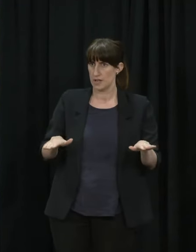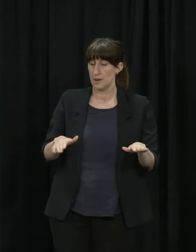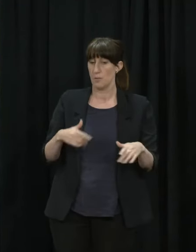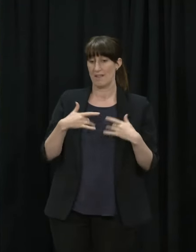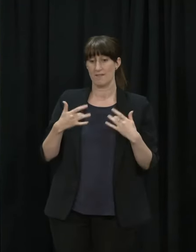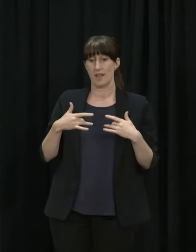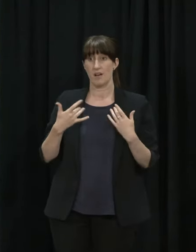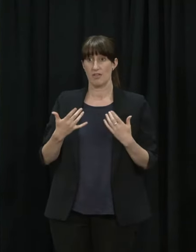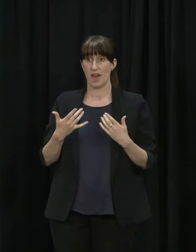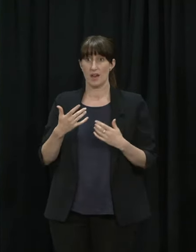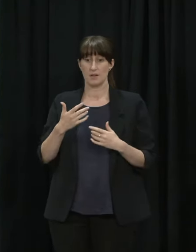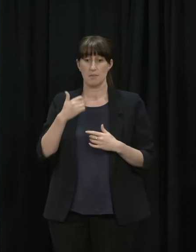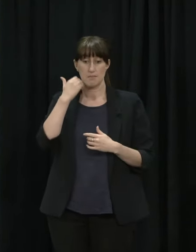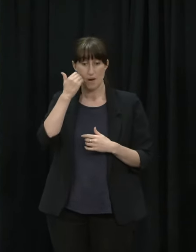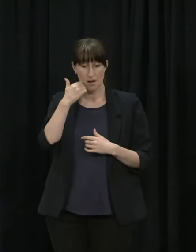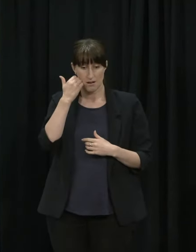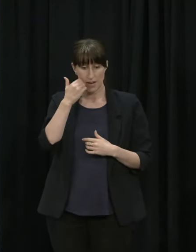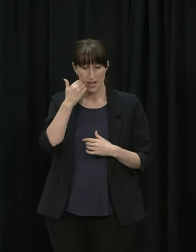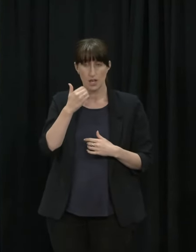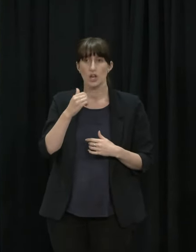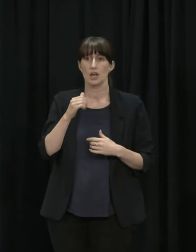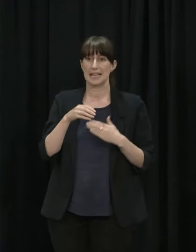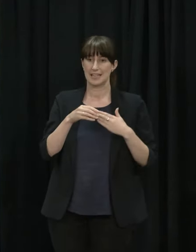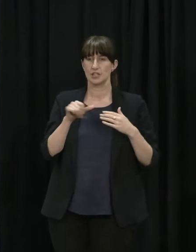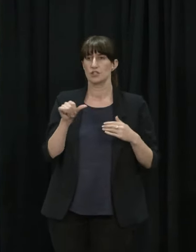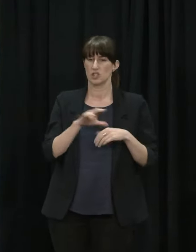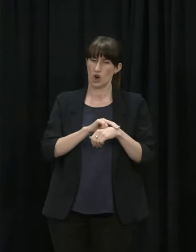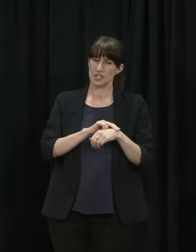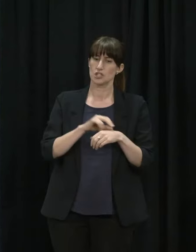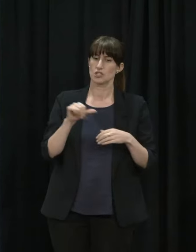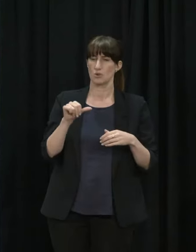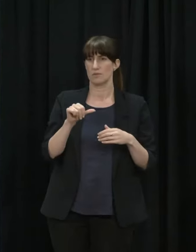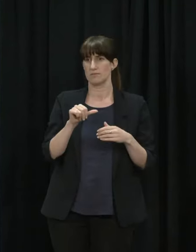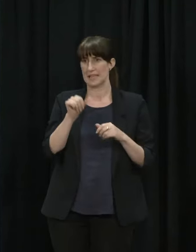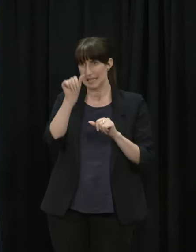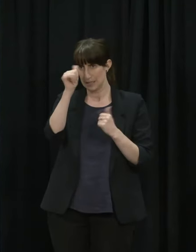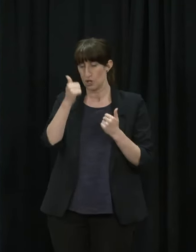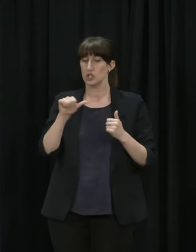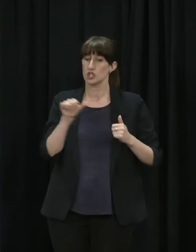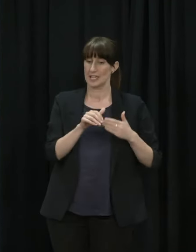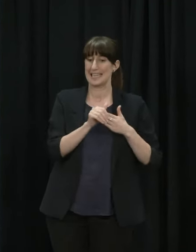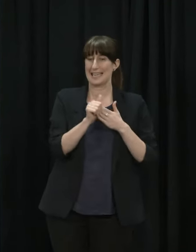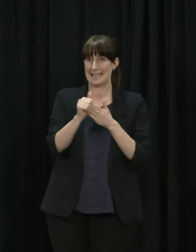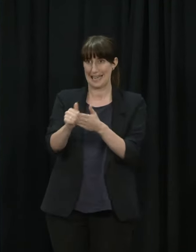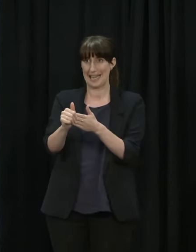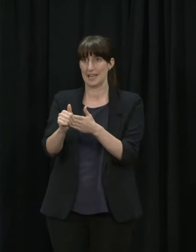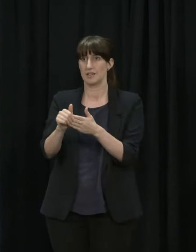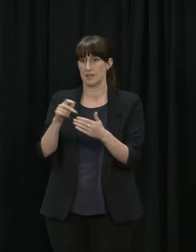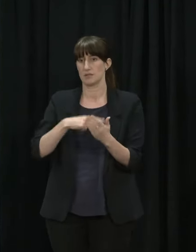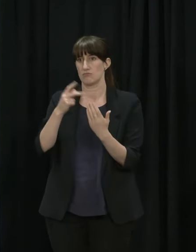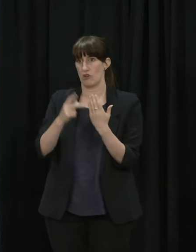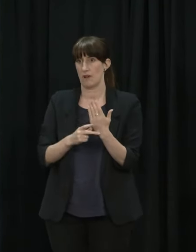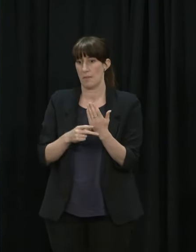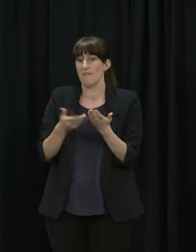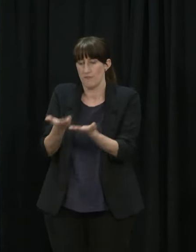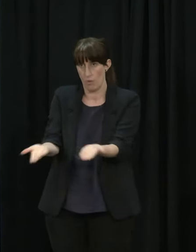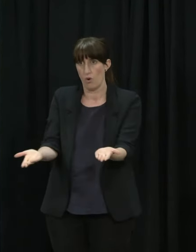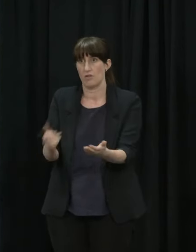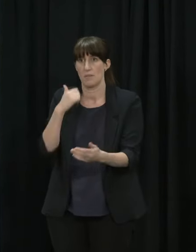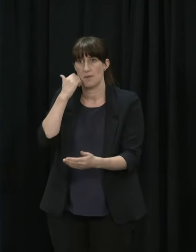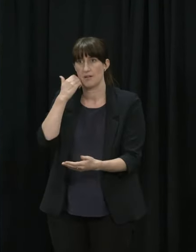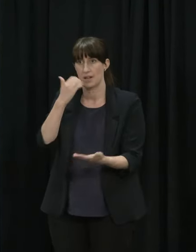Māori input including ongoing technical and implementation communications and delivery of vaccinations.